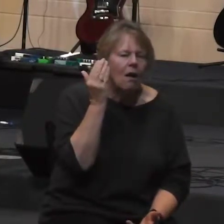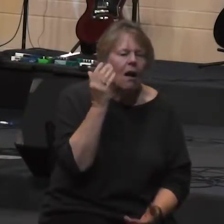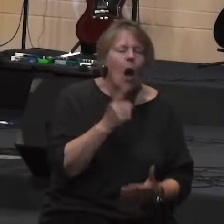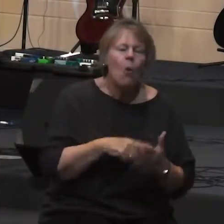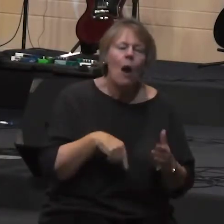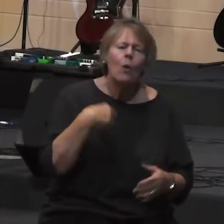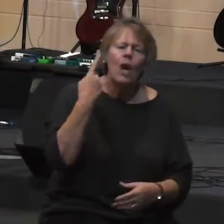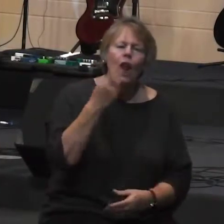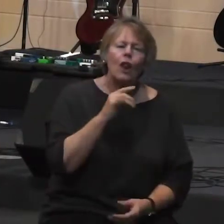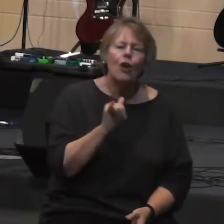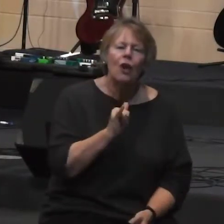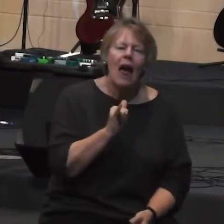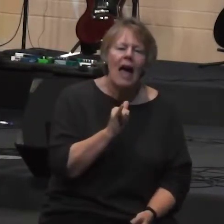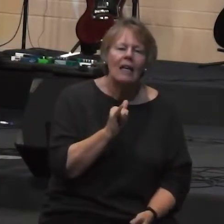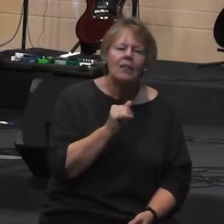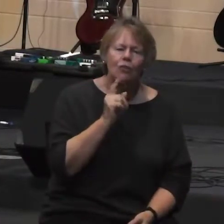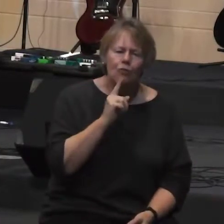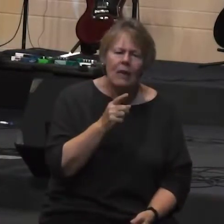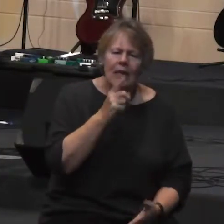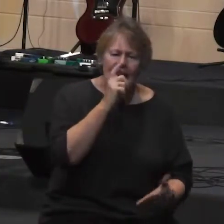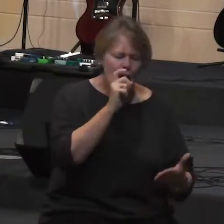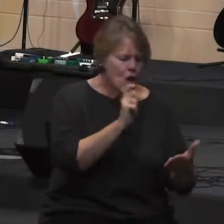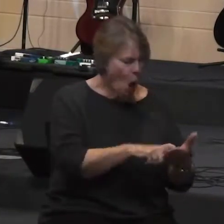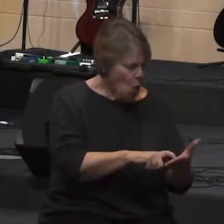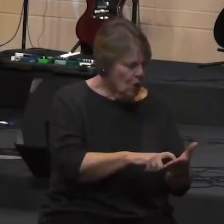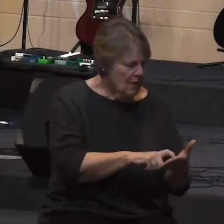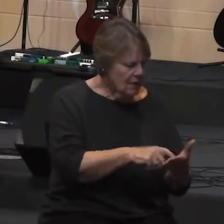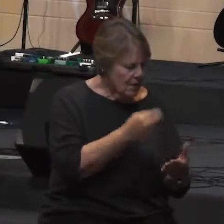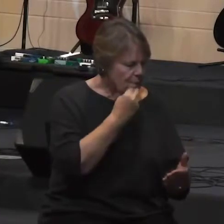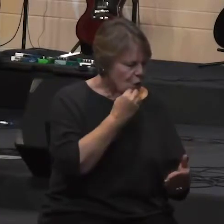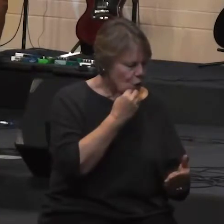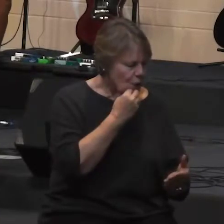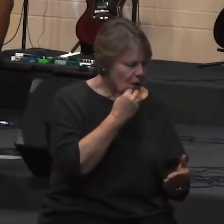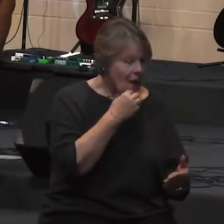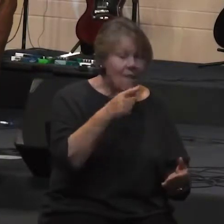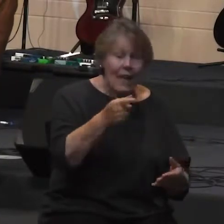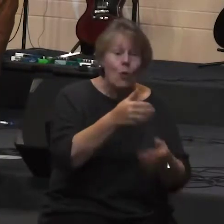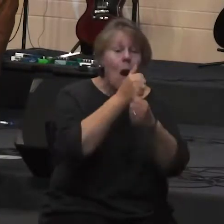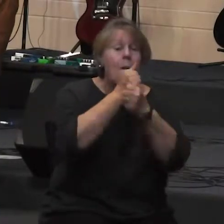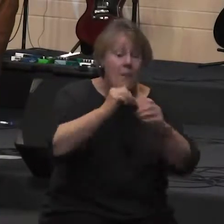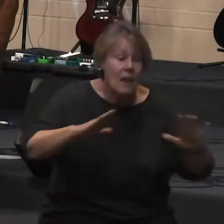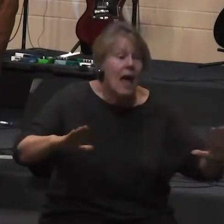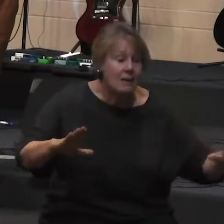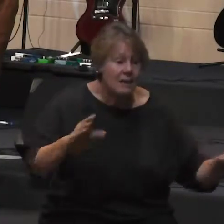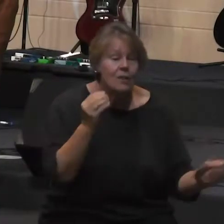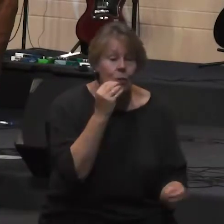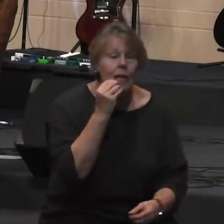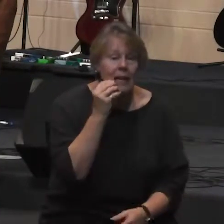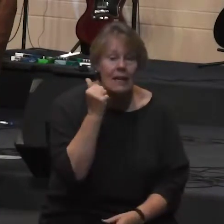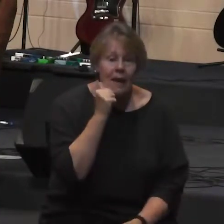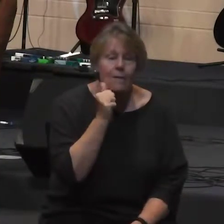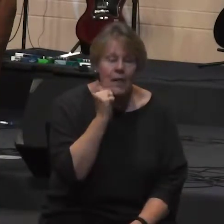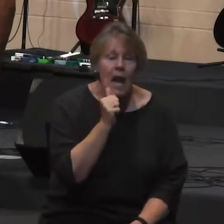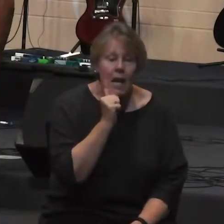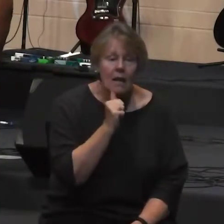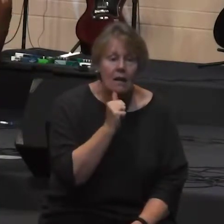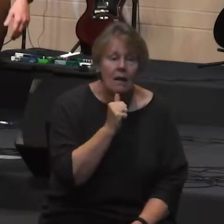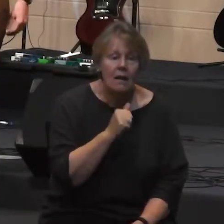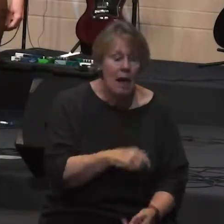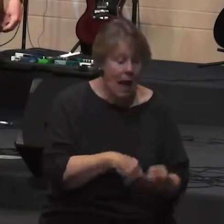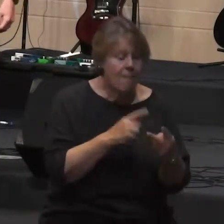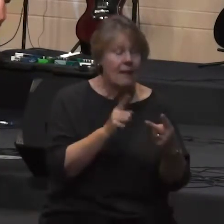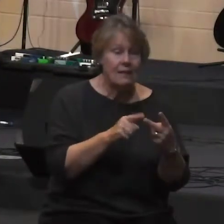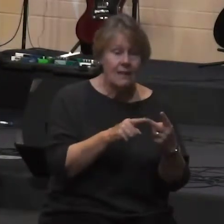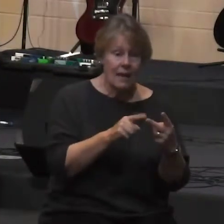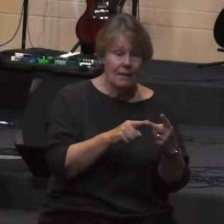the food that you're blessed to eat every day and second sometime this week during a meal I don't know